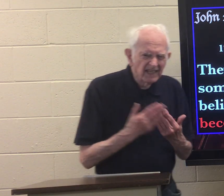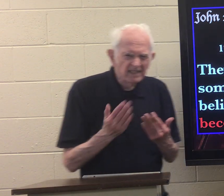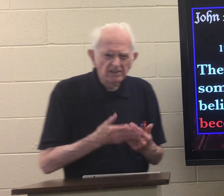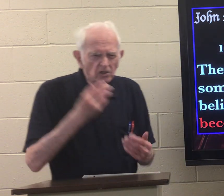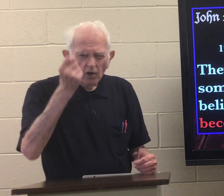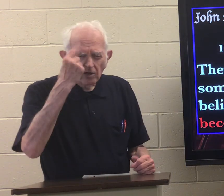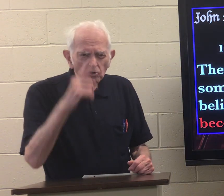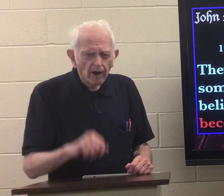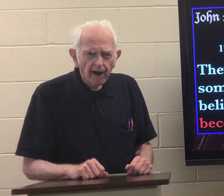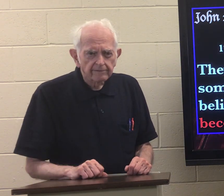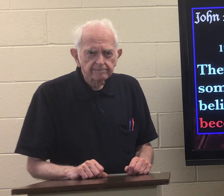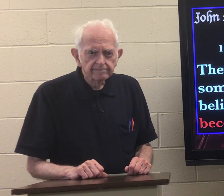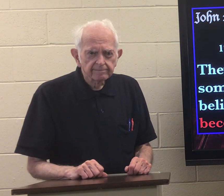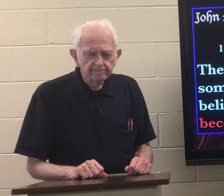it's very easy to understand